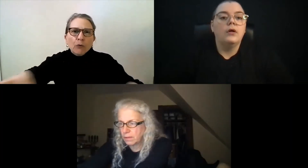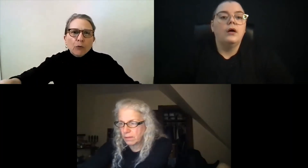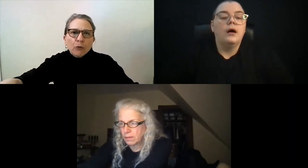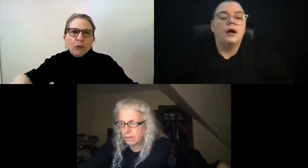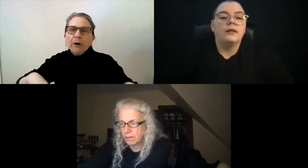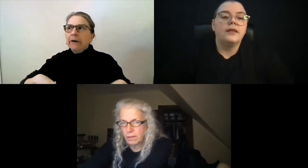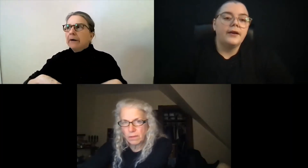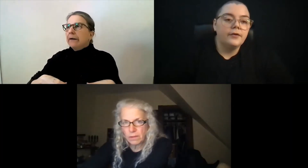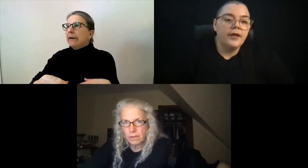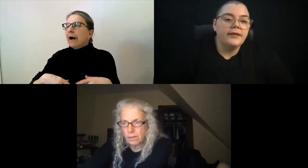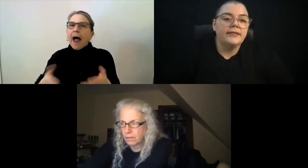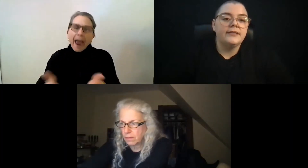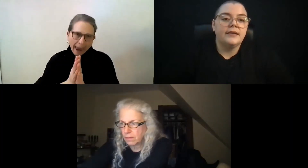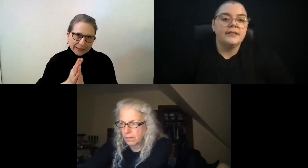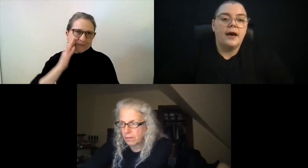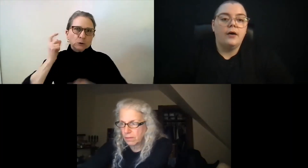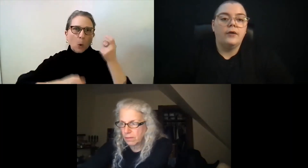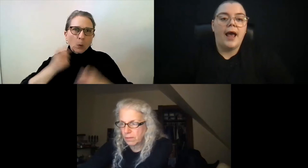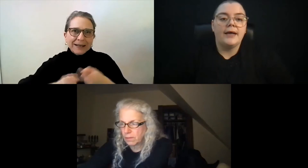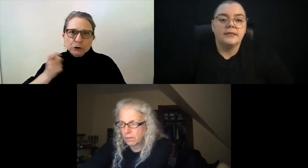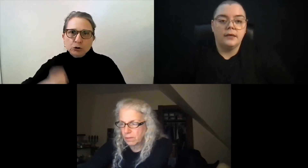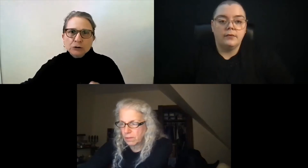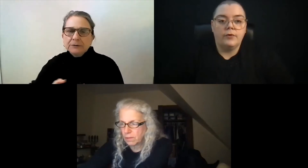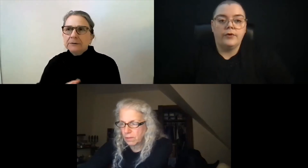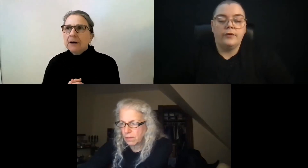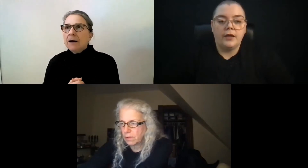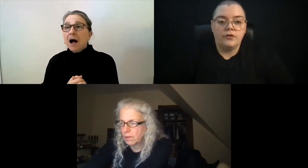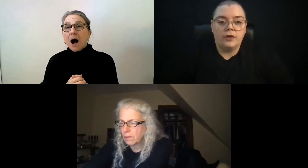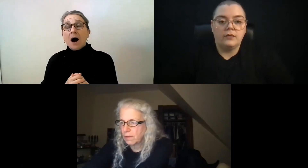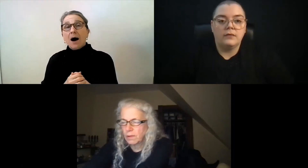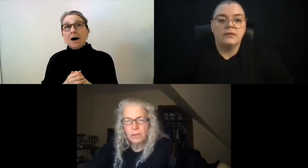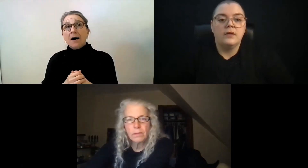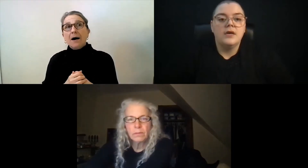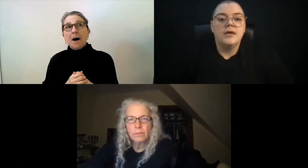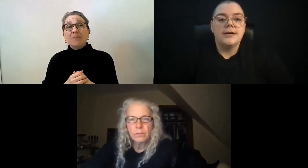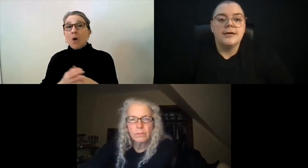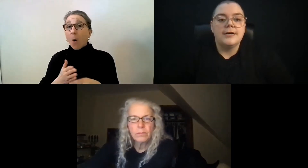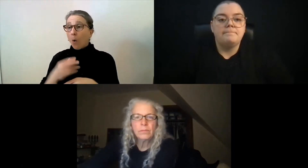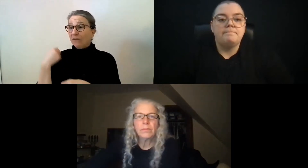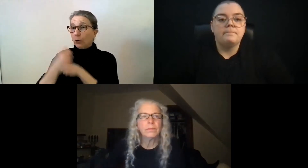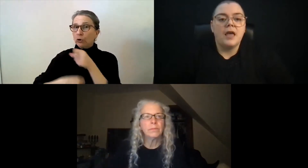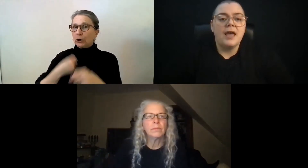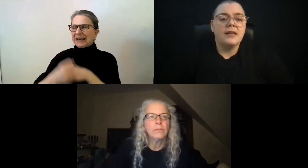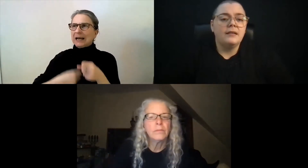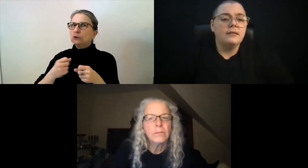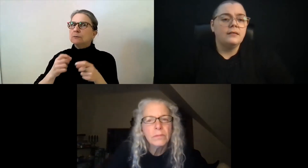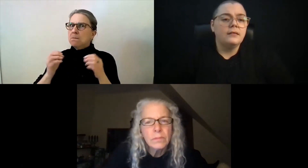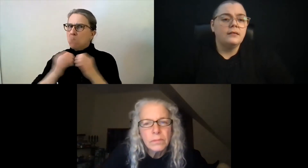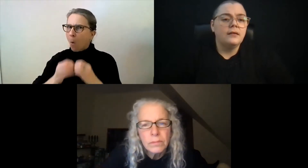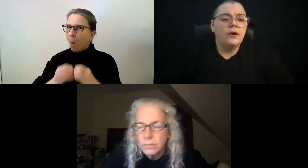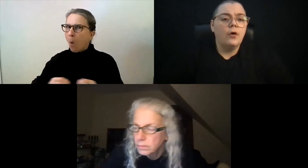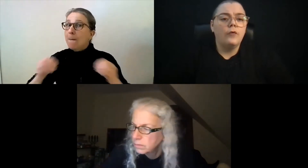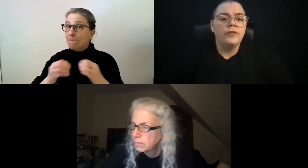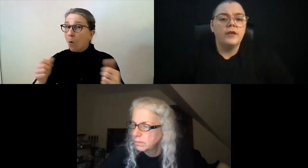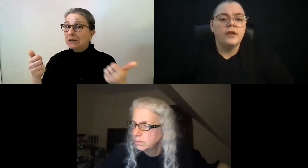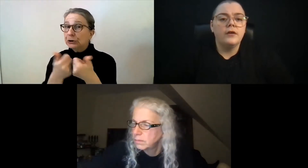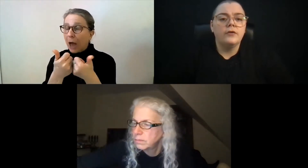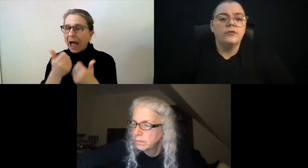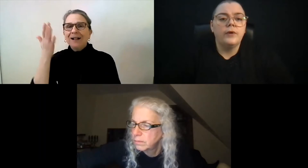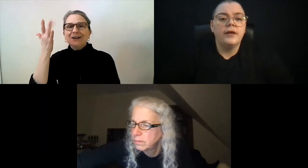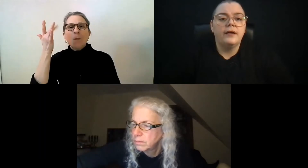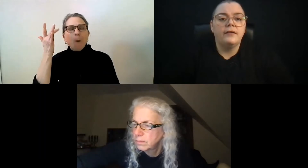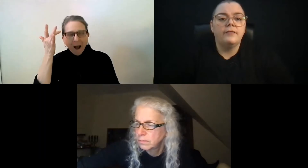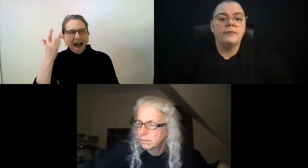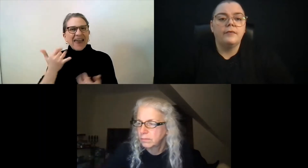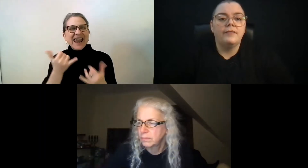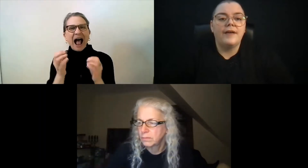letter that gets sent out asking for donations. And, you know, over the years,